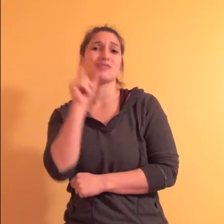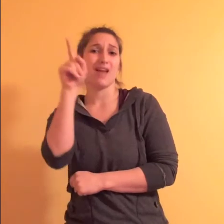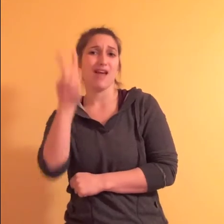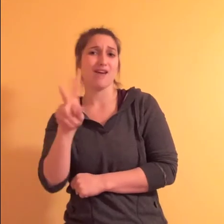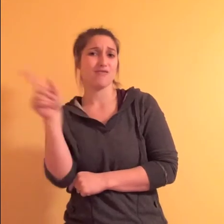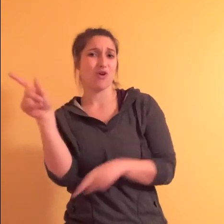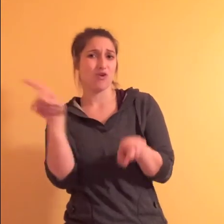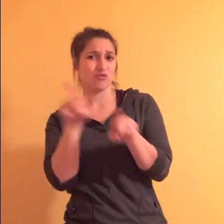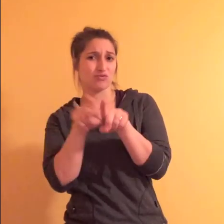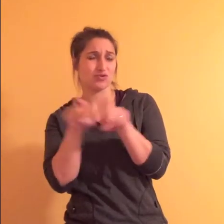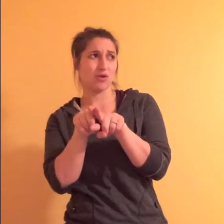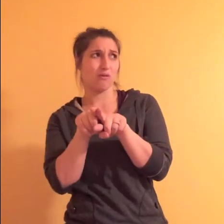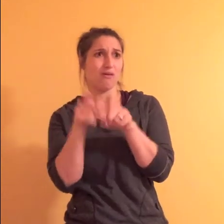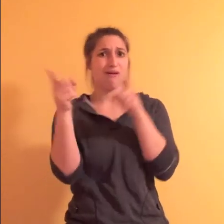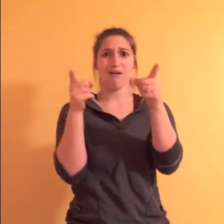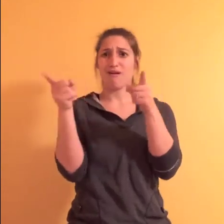what a fine-looking Jew.